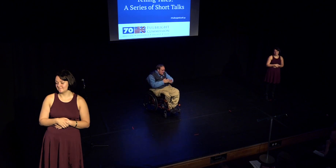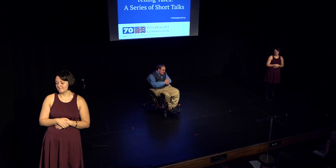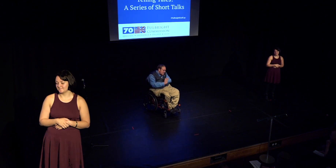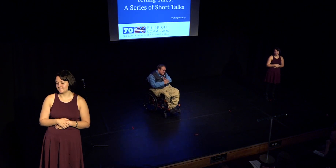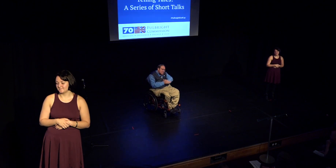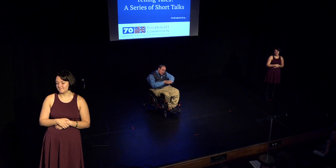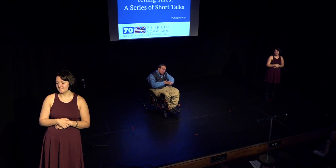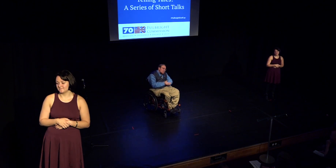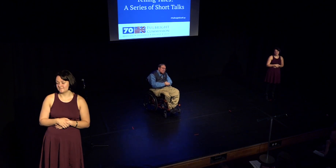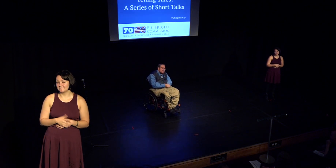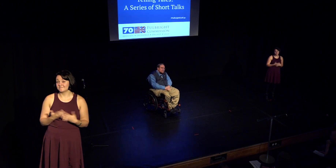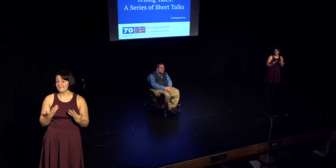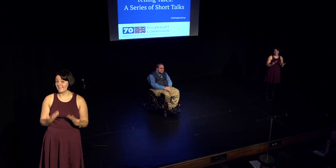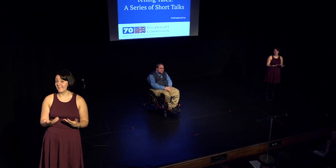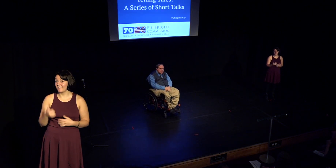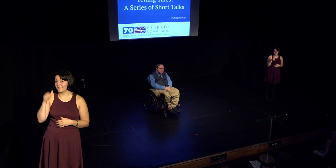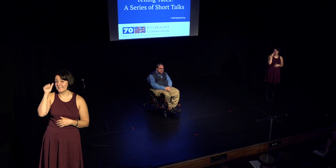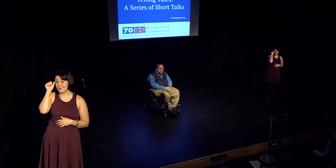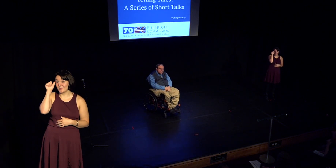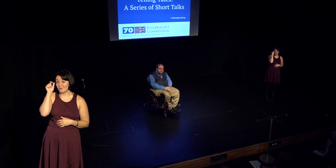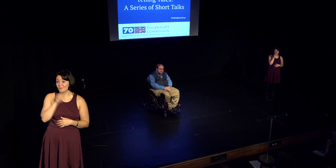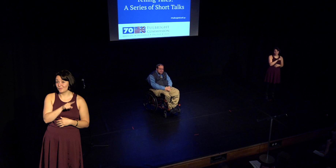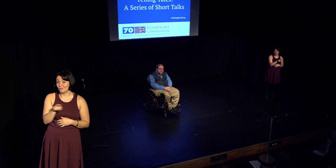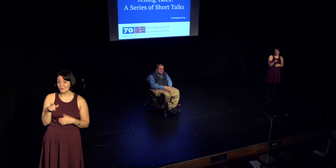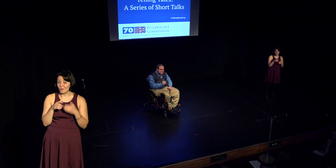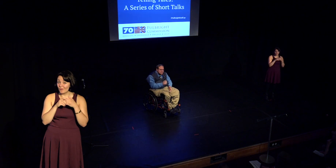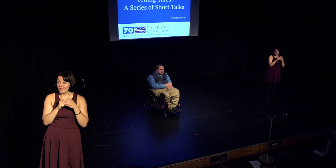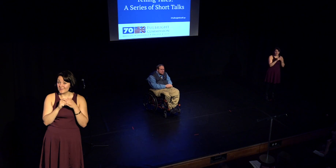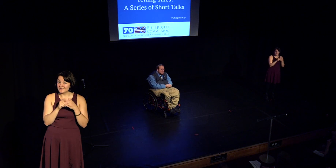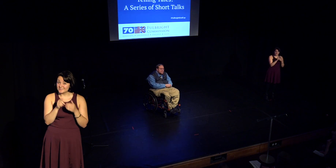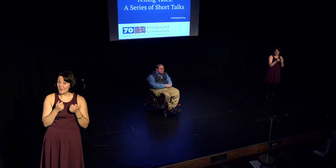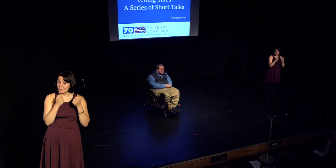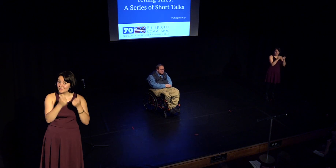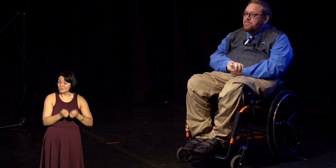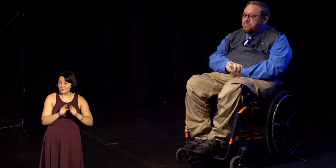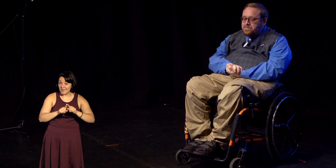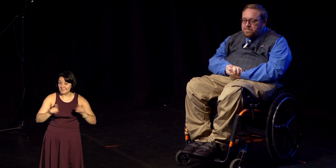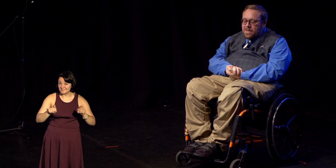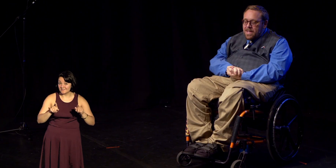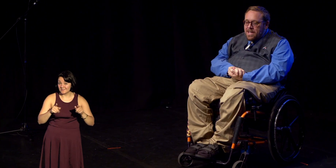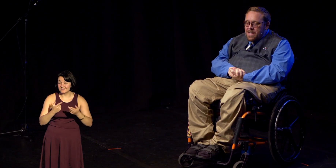And I know that your friends would think that you would treat them differently if you knew their secret.